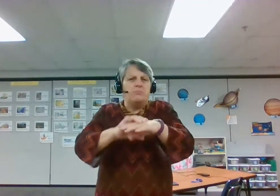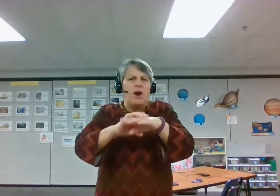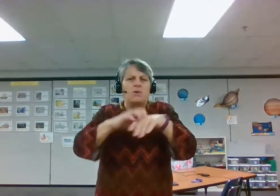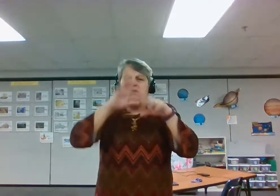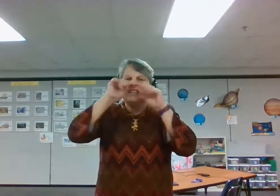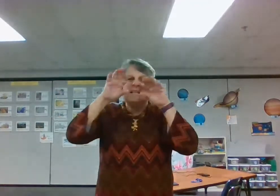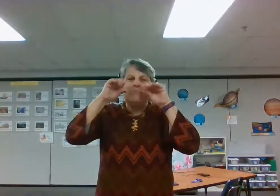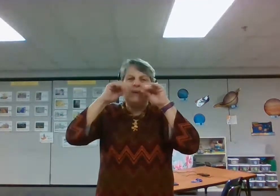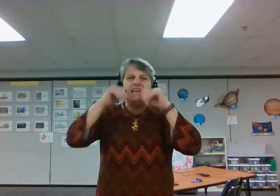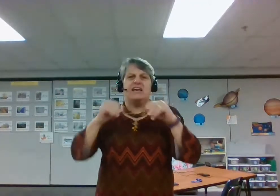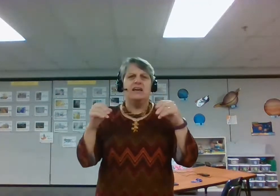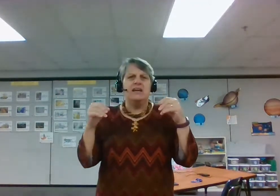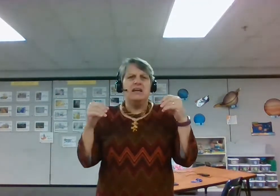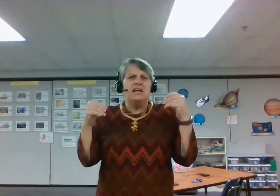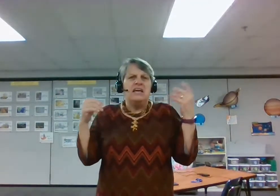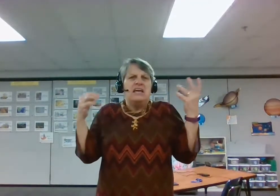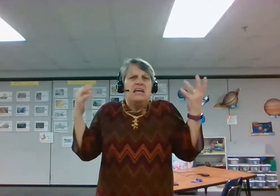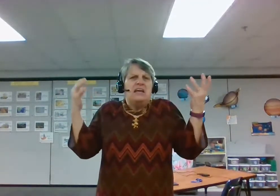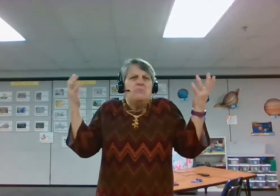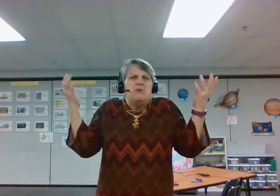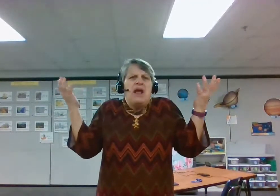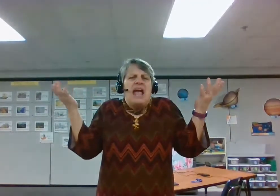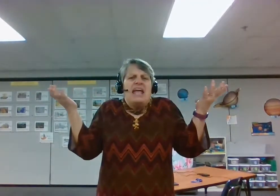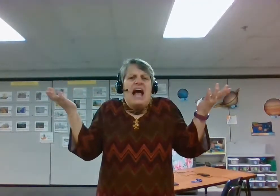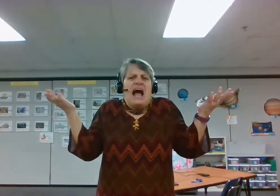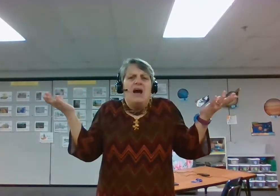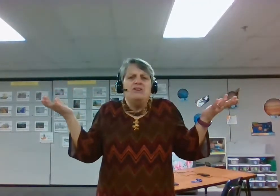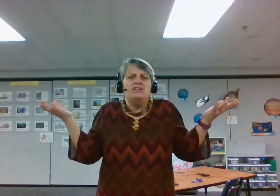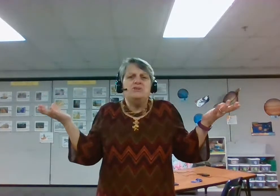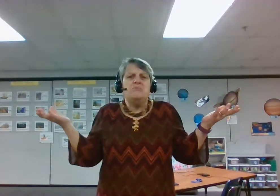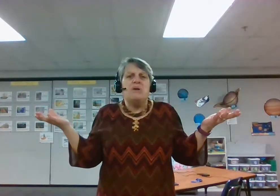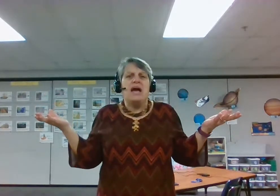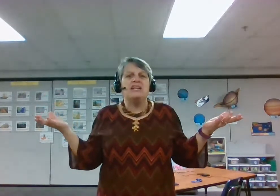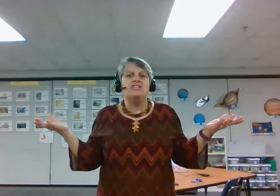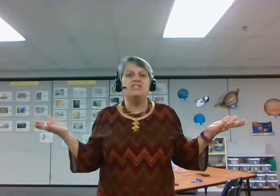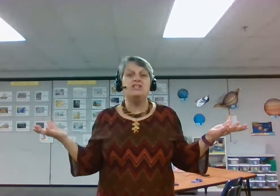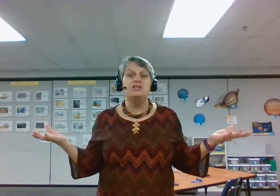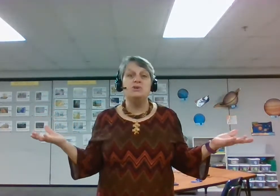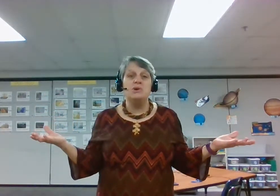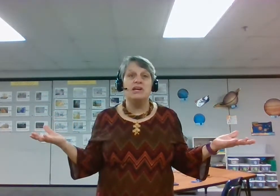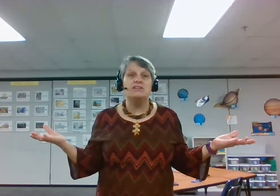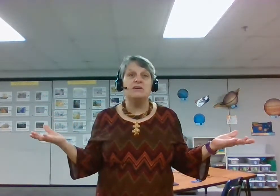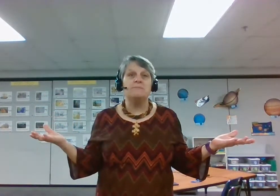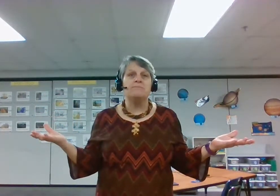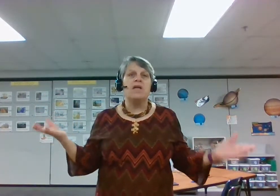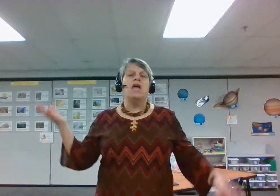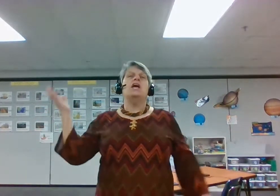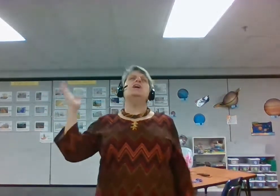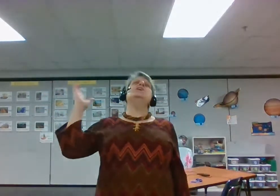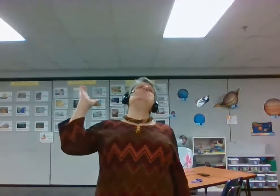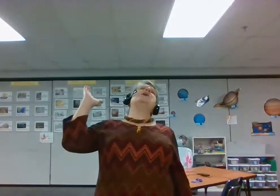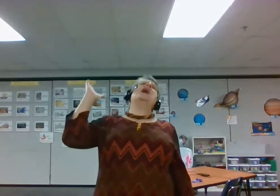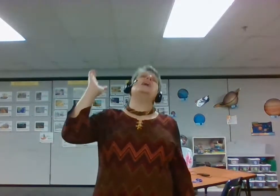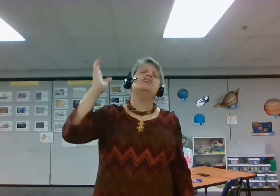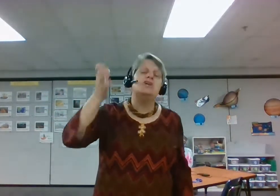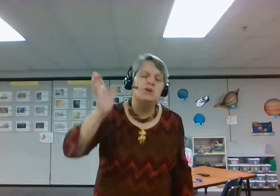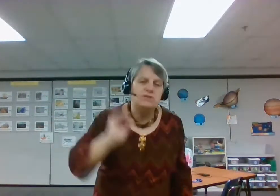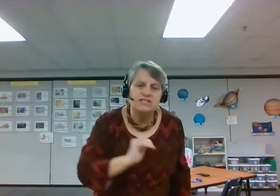the bones and the beak. Pray, how did you manage to do it? In my youth,